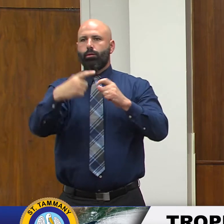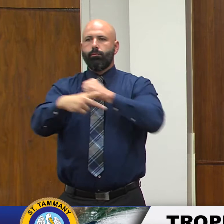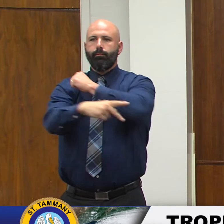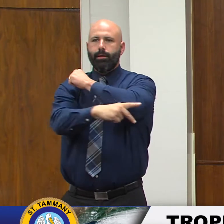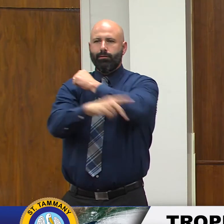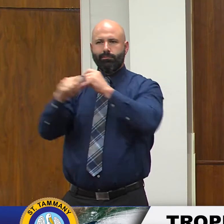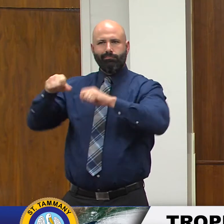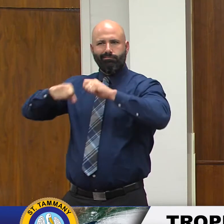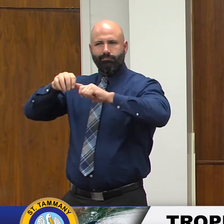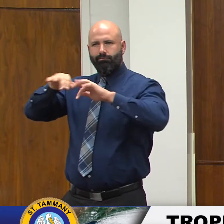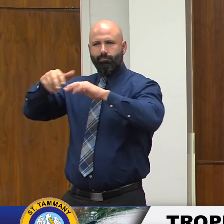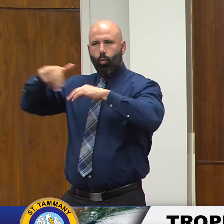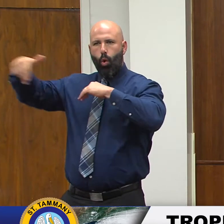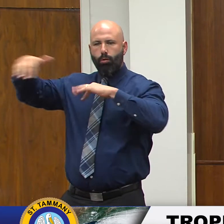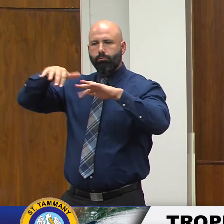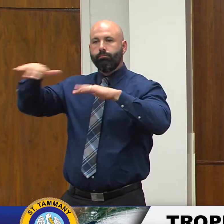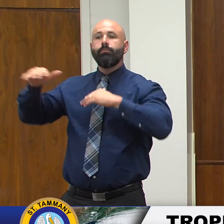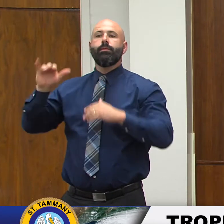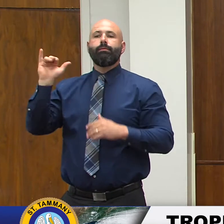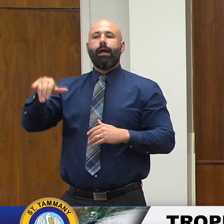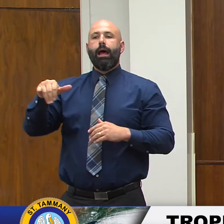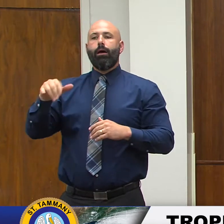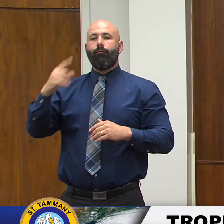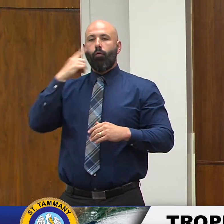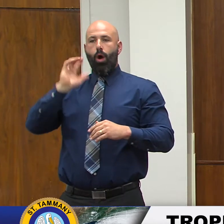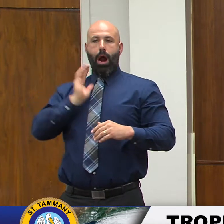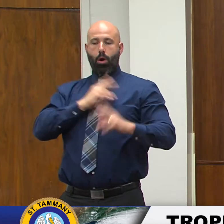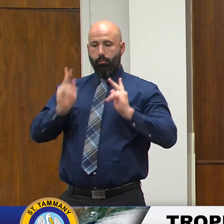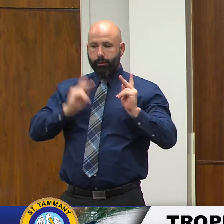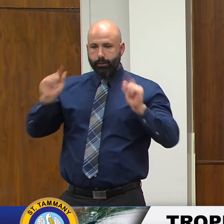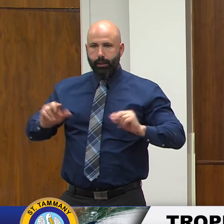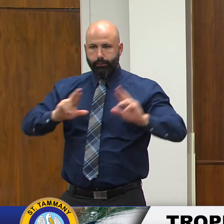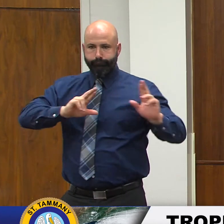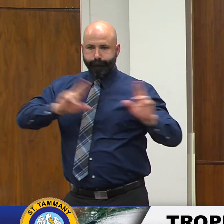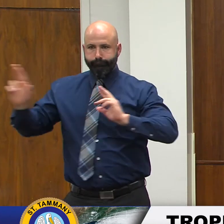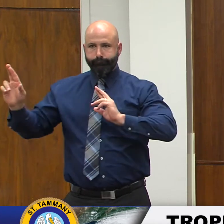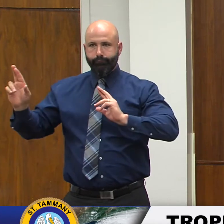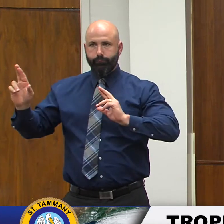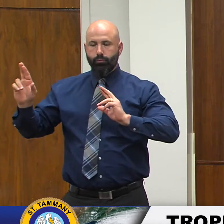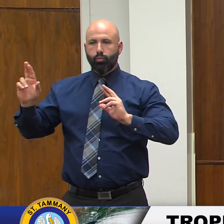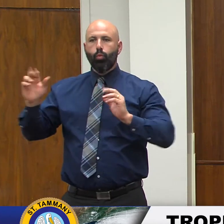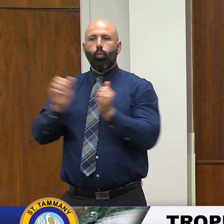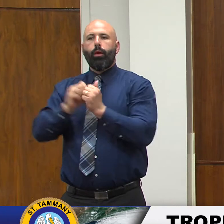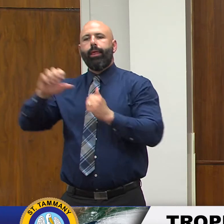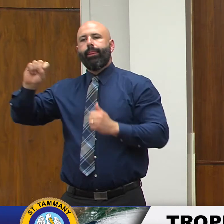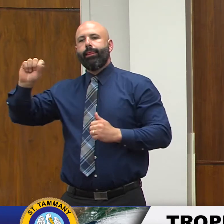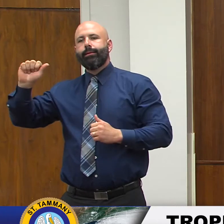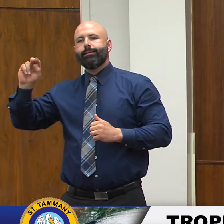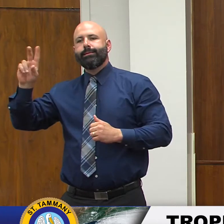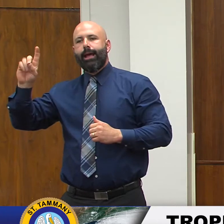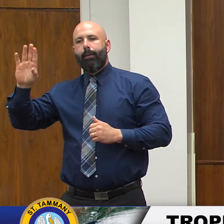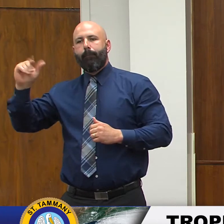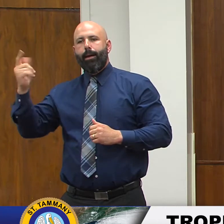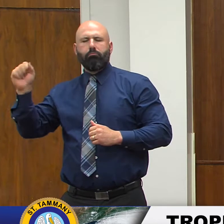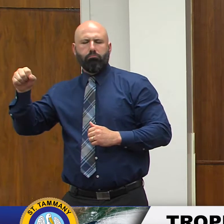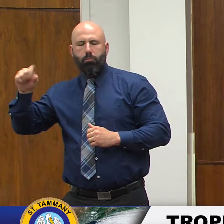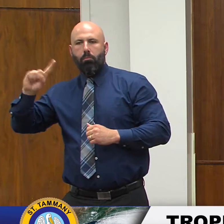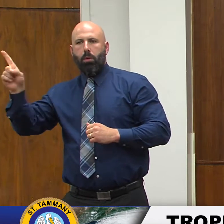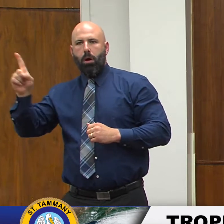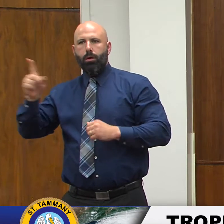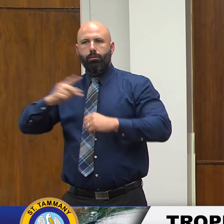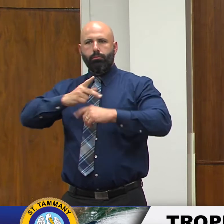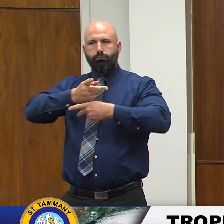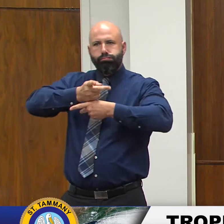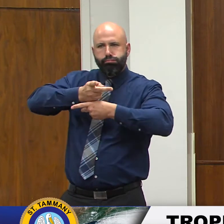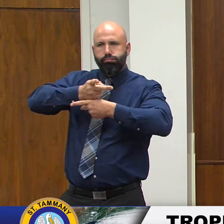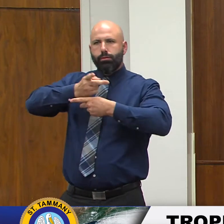afternoon and today to not only with sandbags as I mentioned earlier but to take precautions and